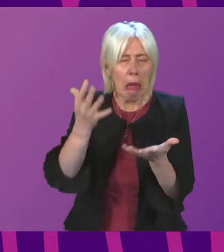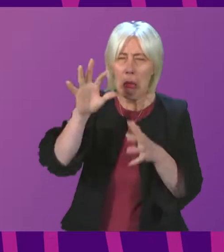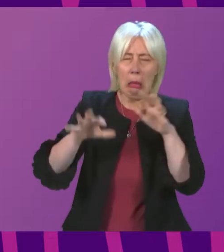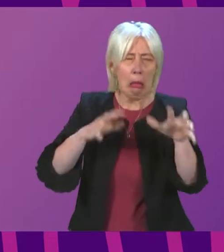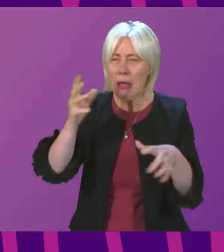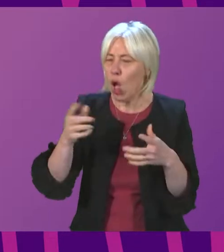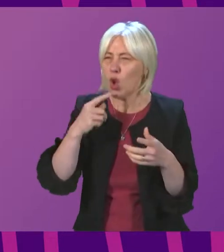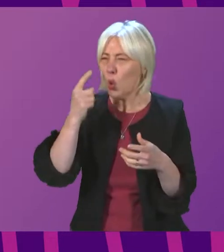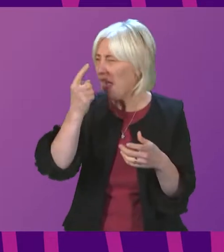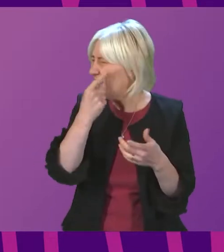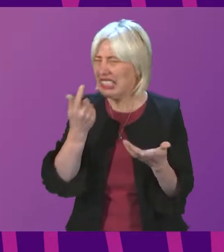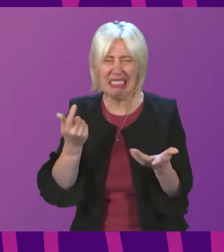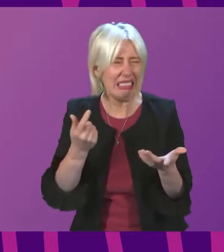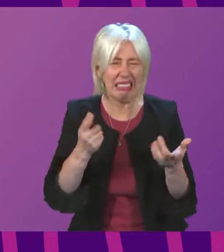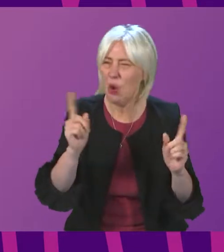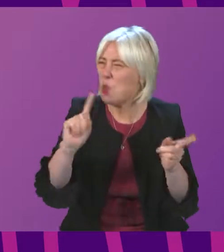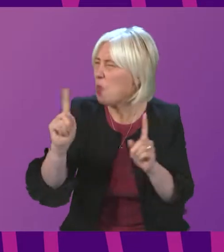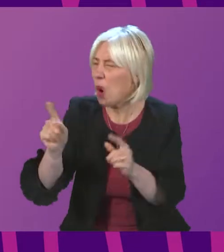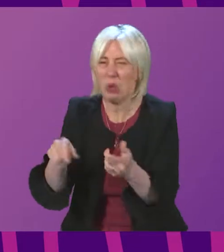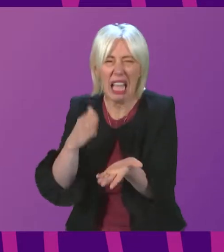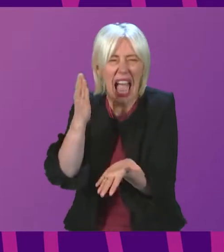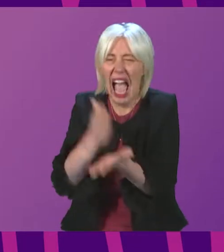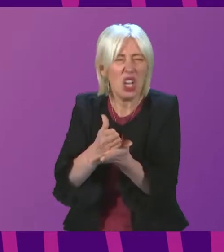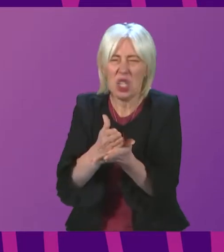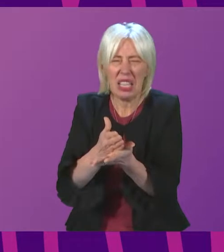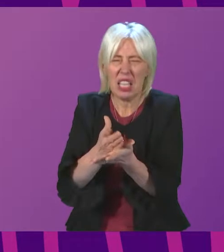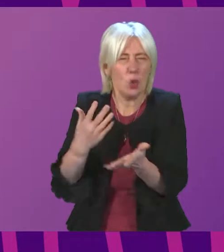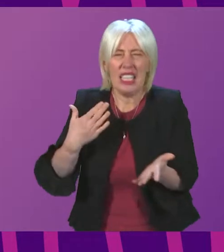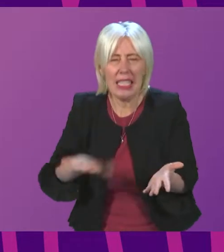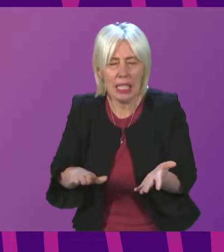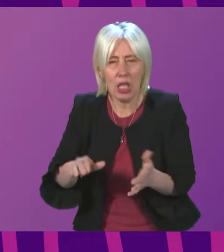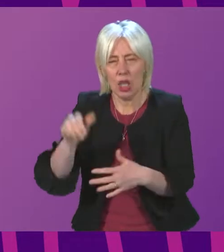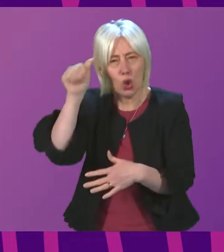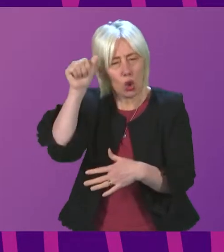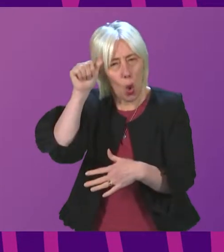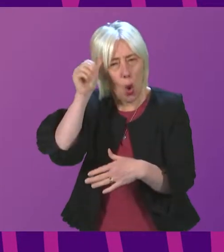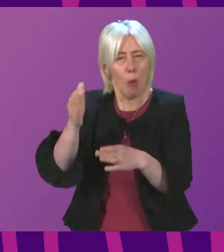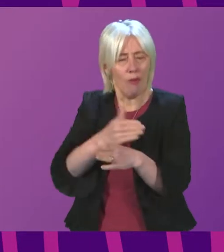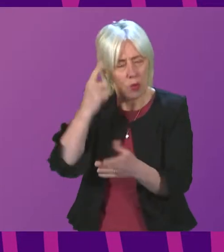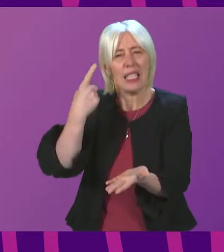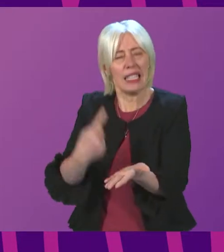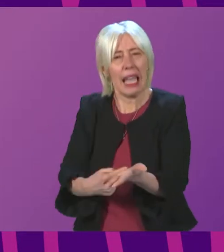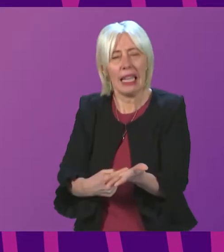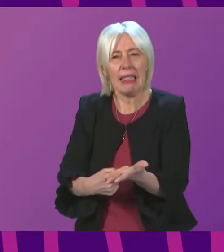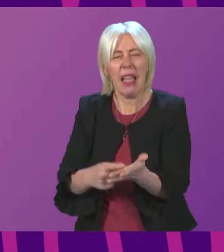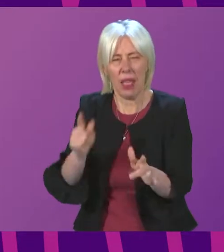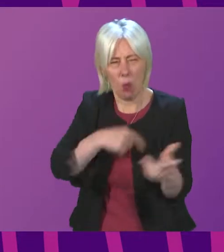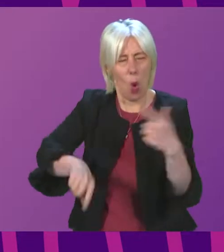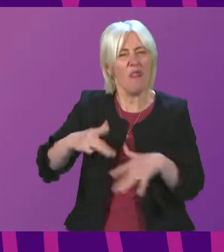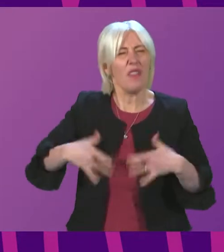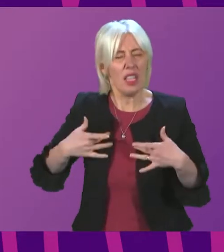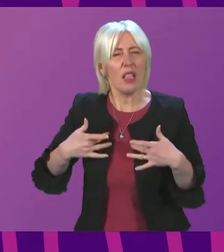evidence without it being clear what actually would be the trigger to to give effect to uh progress i think that's the feeling we all have